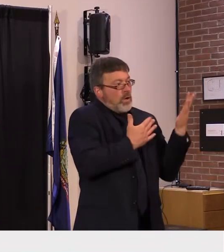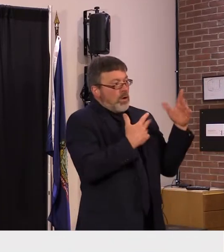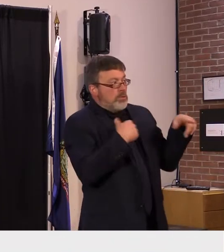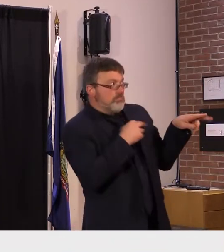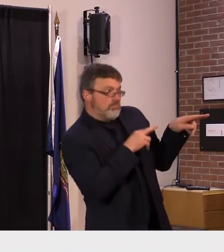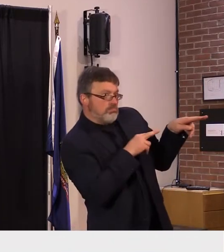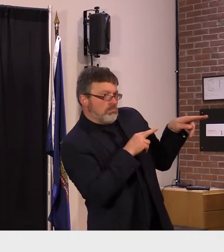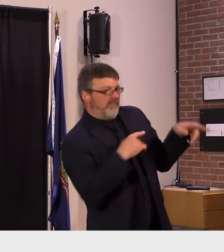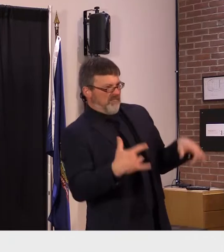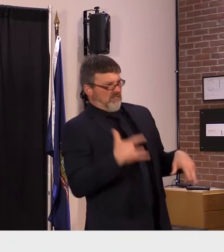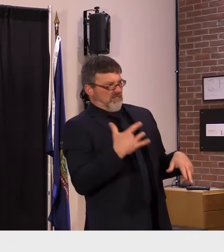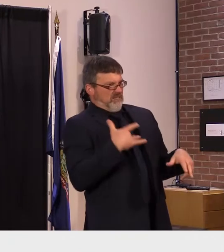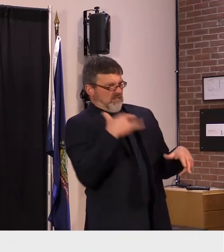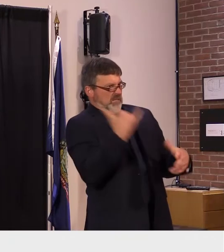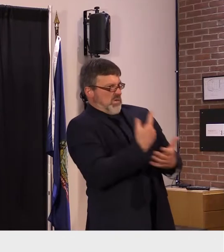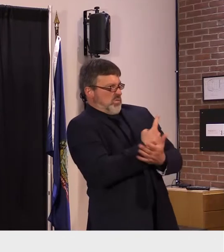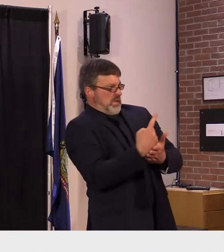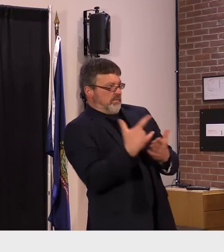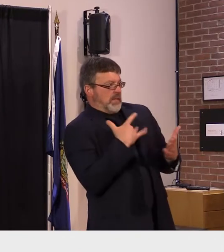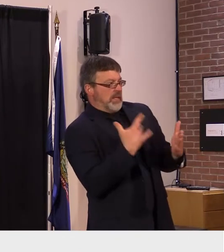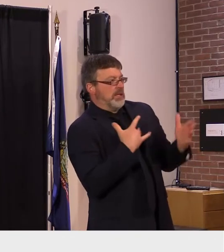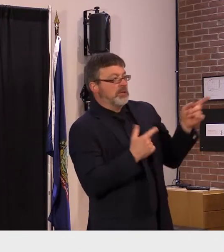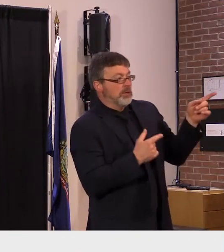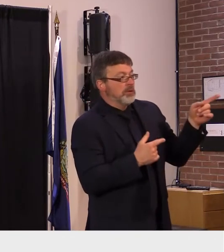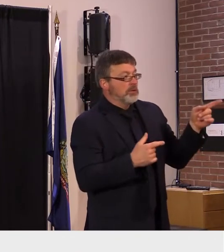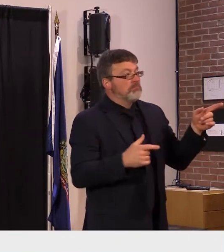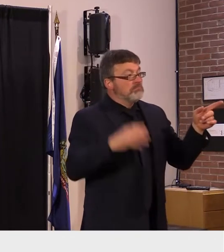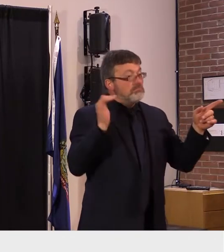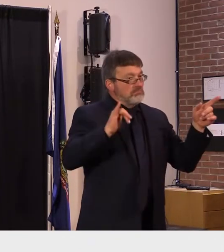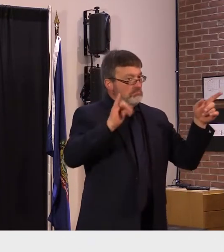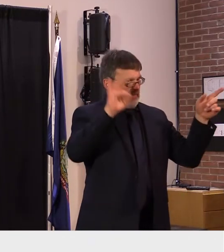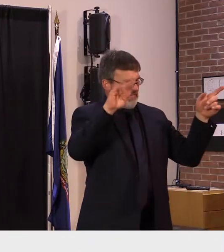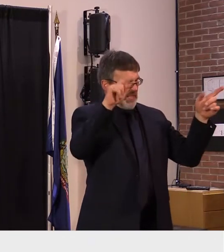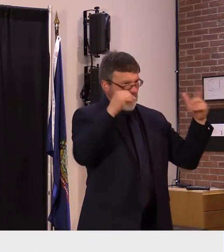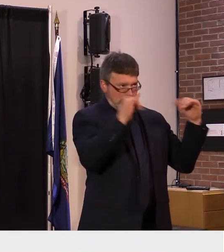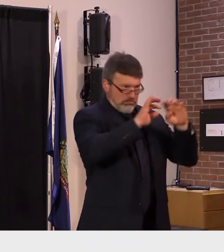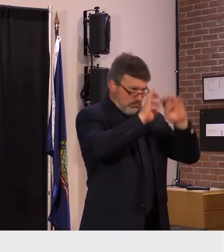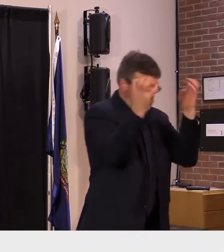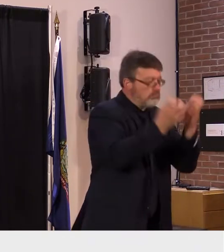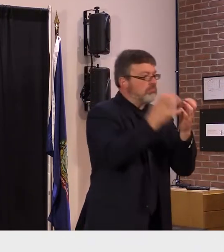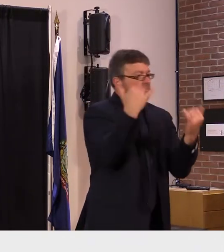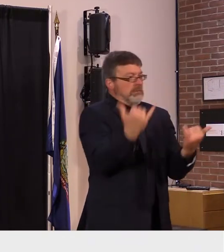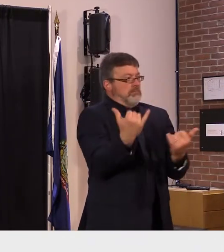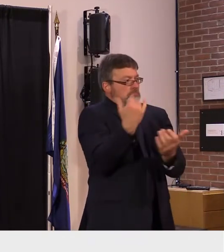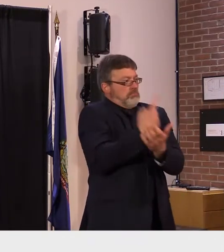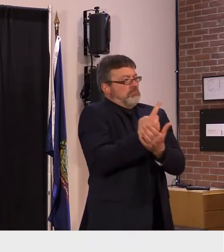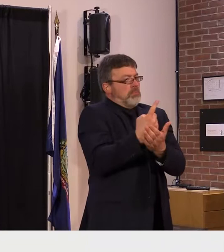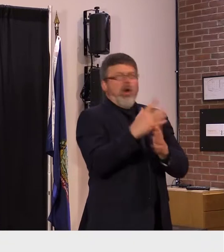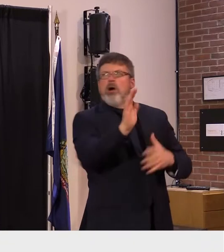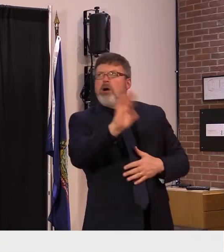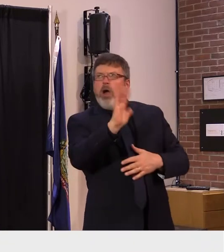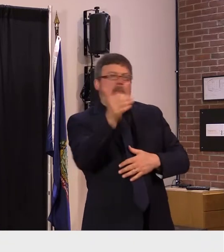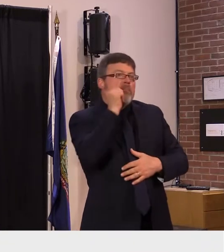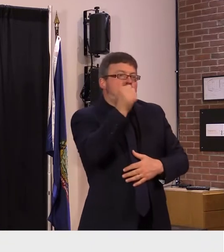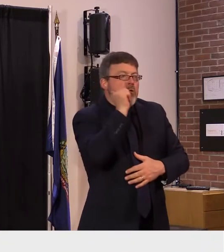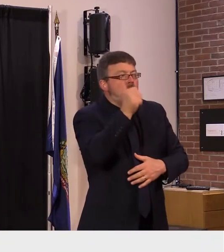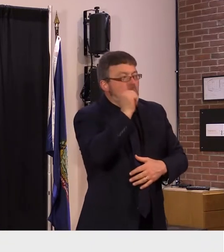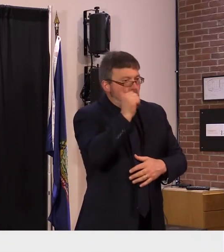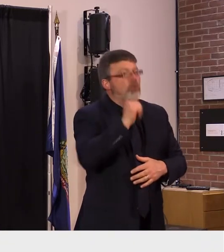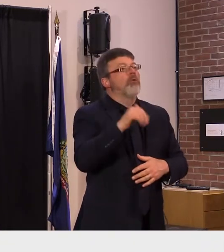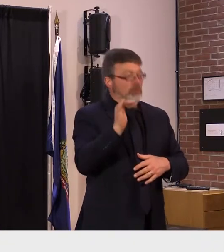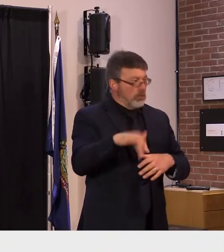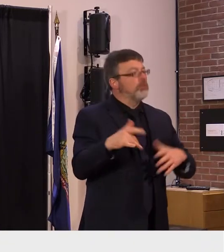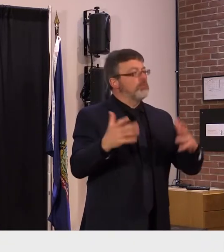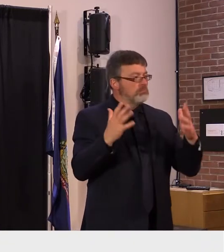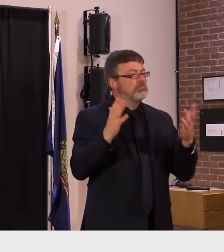vermont starting with an independent fda committee that's meeting today and tomorrow the information we have